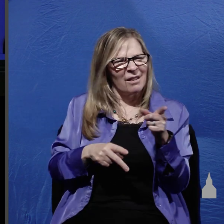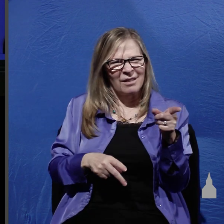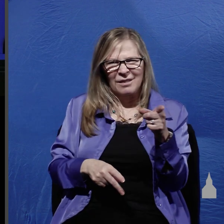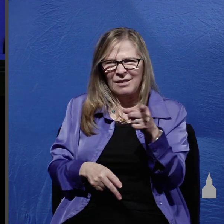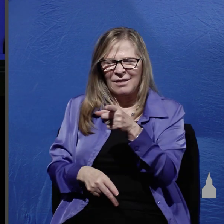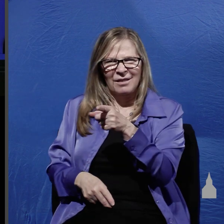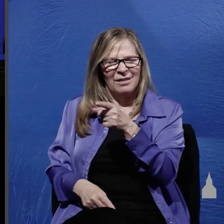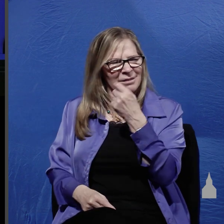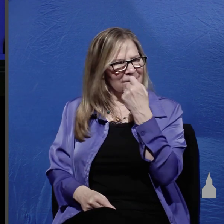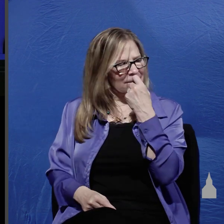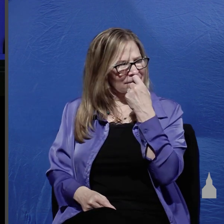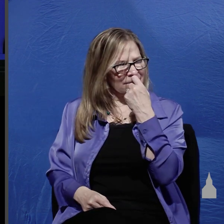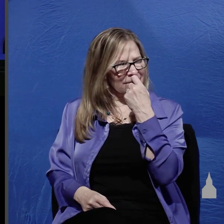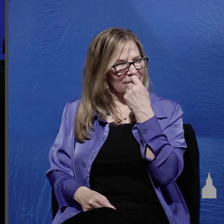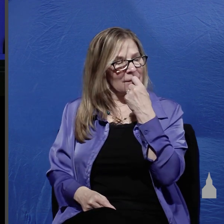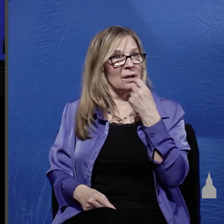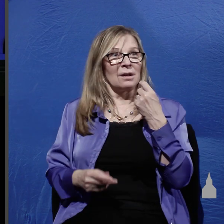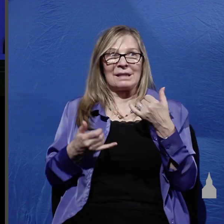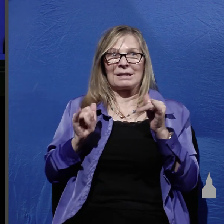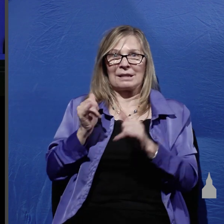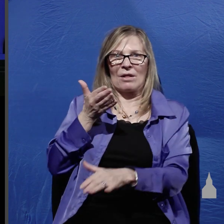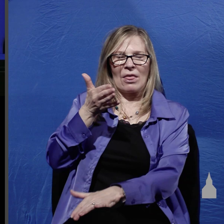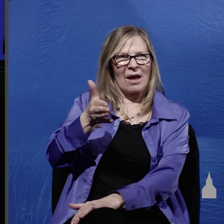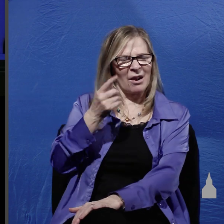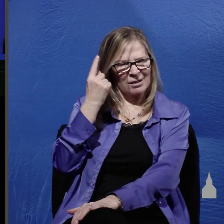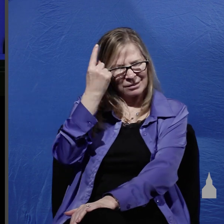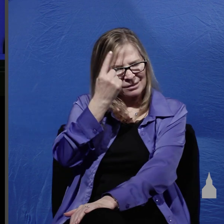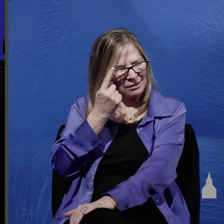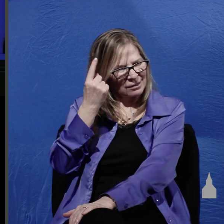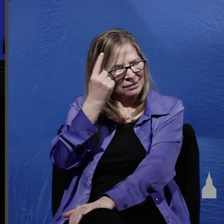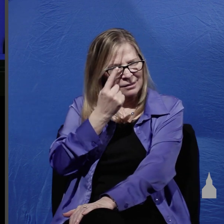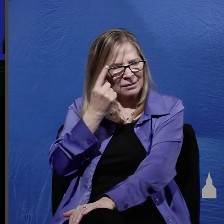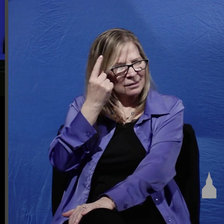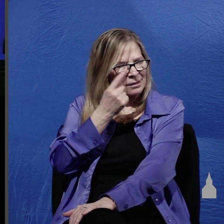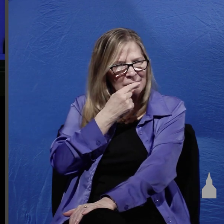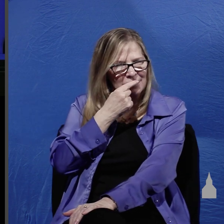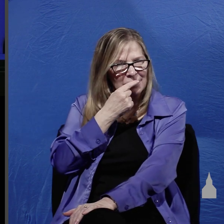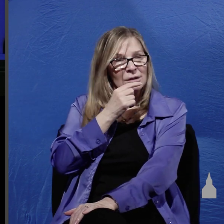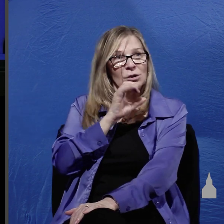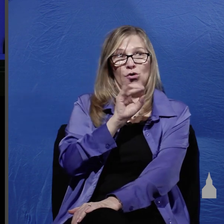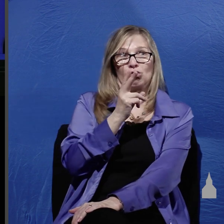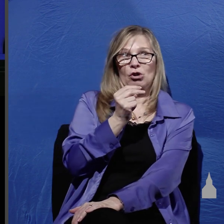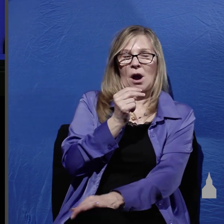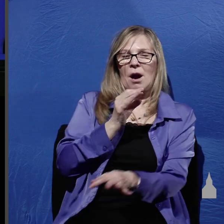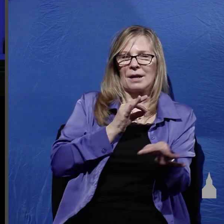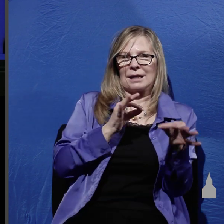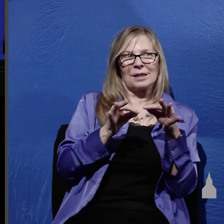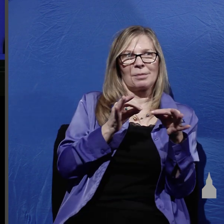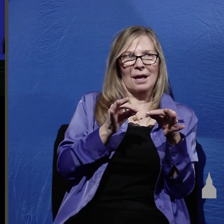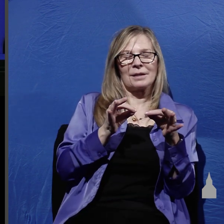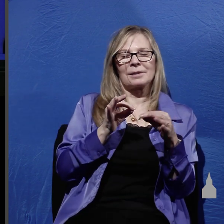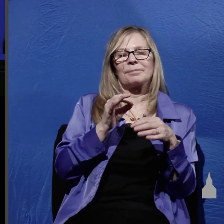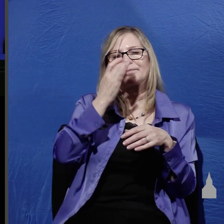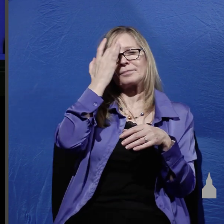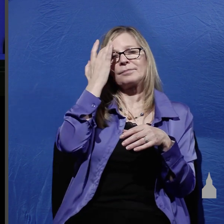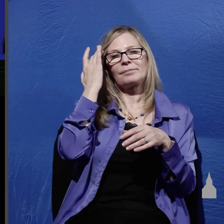but while he's still in the tomb pondering the situation John tells us that he arrived he